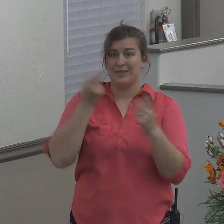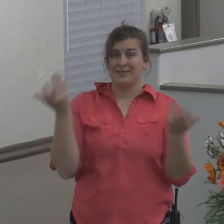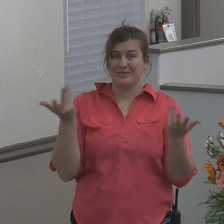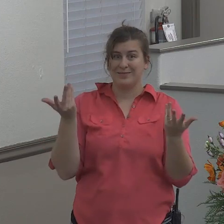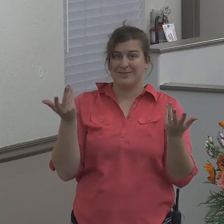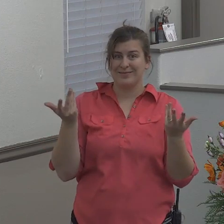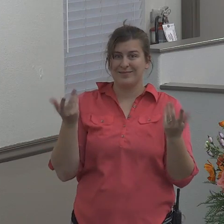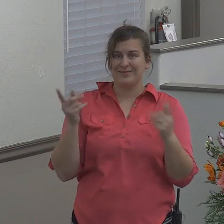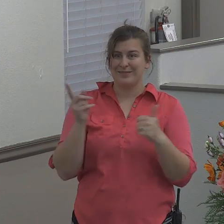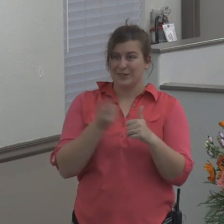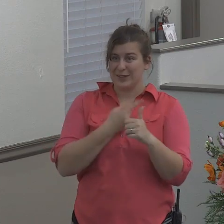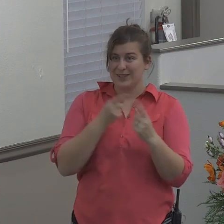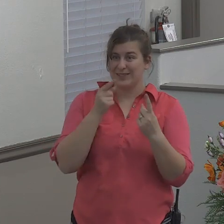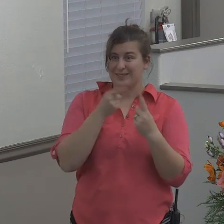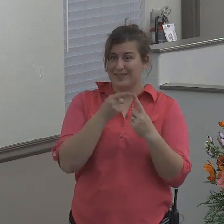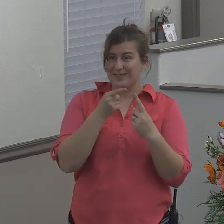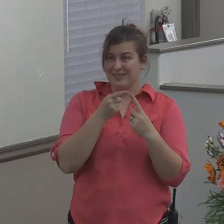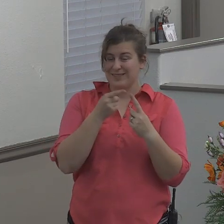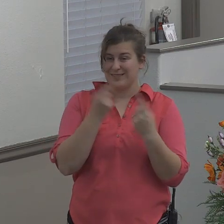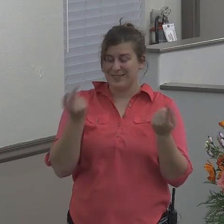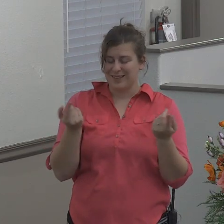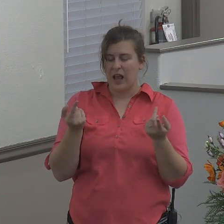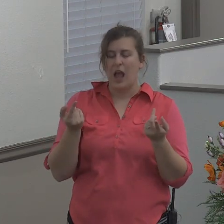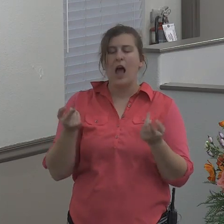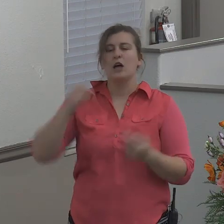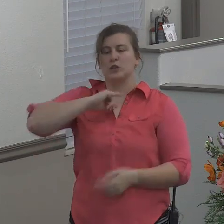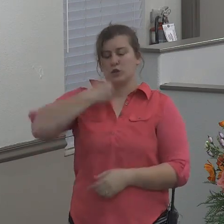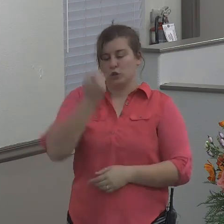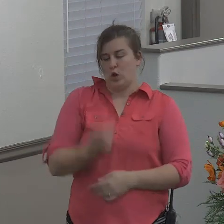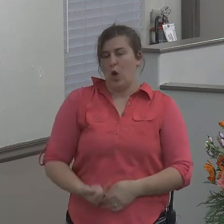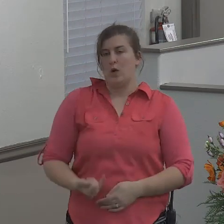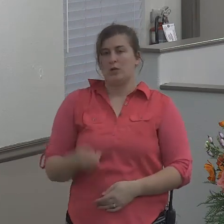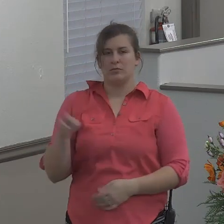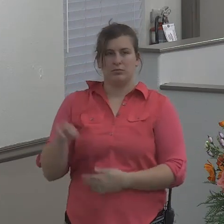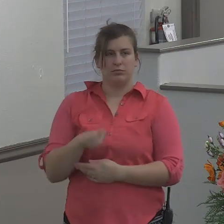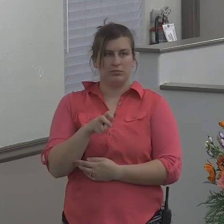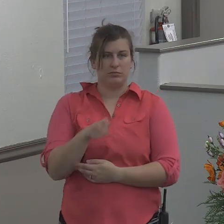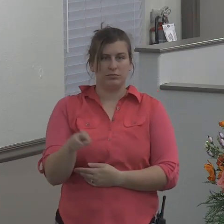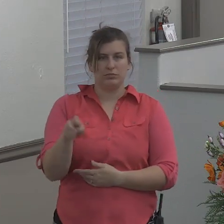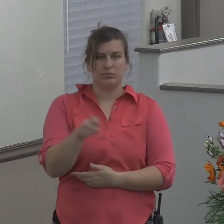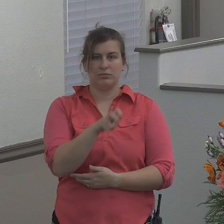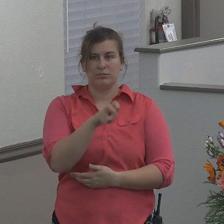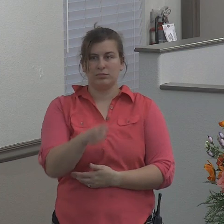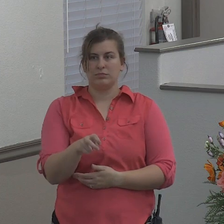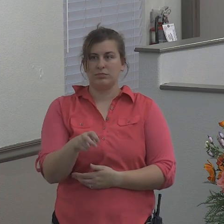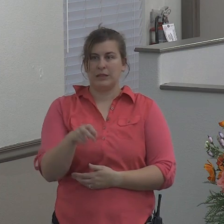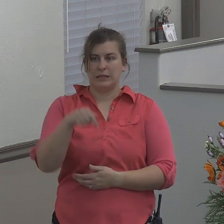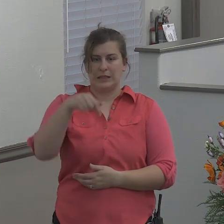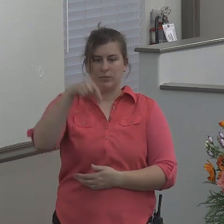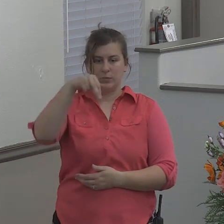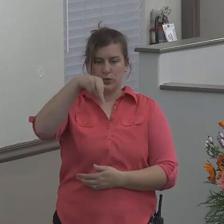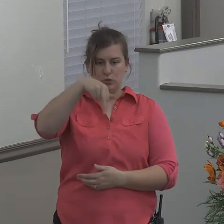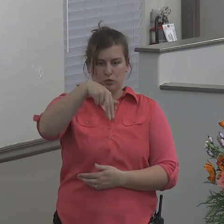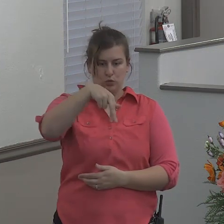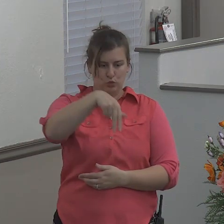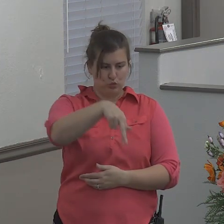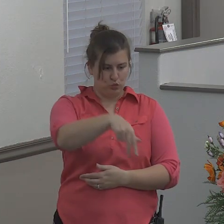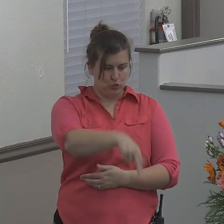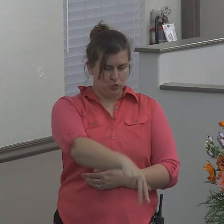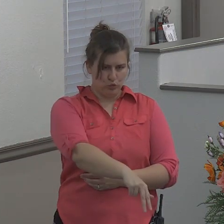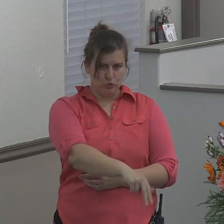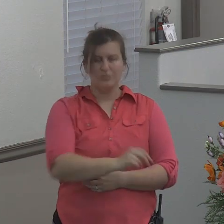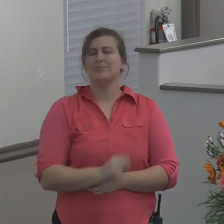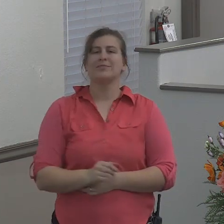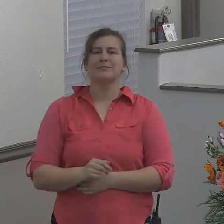Point number one. Jonah was on a trip going down. Notice that God